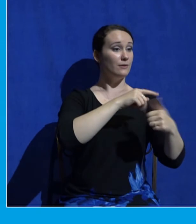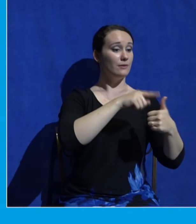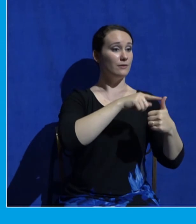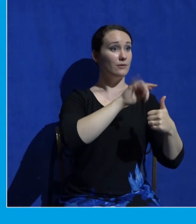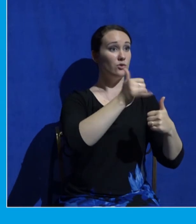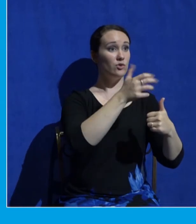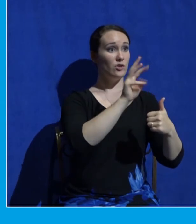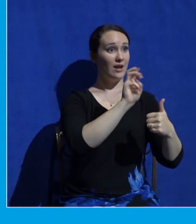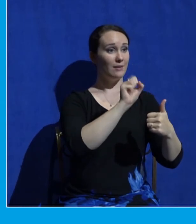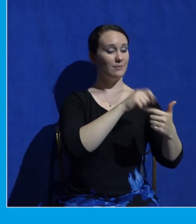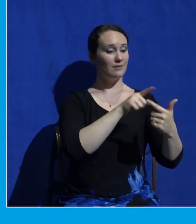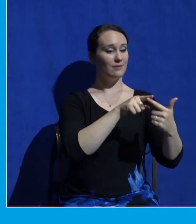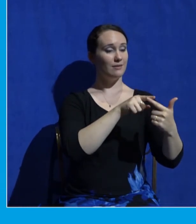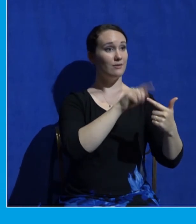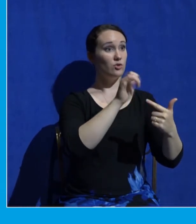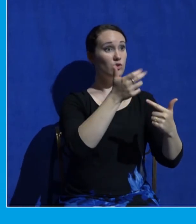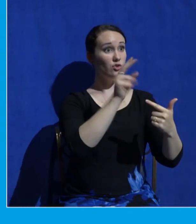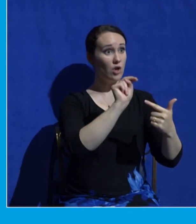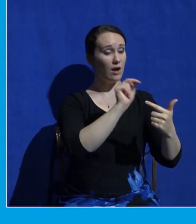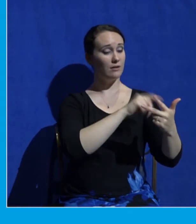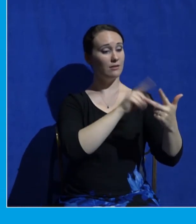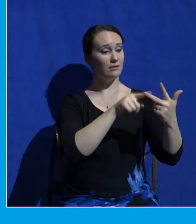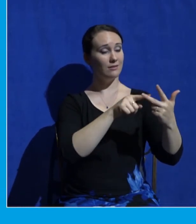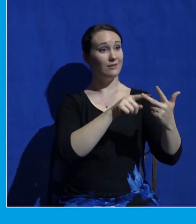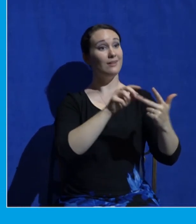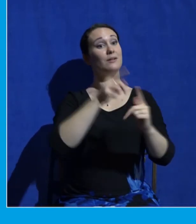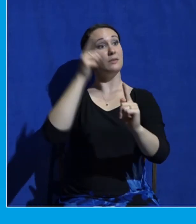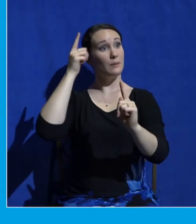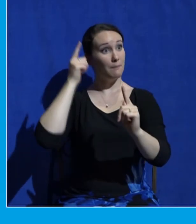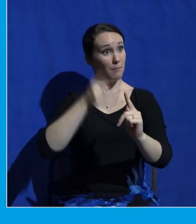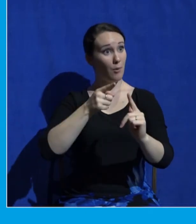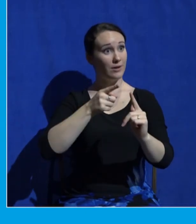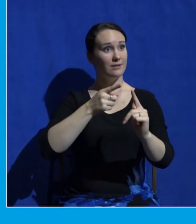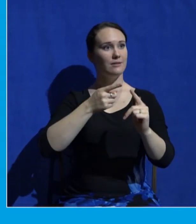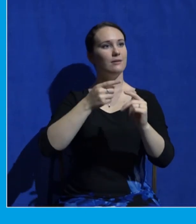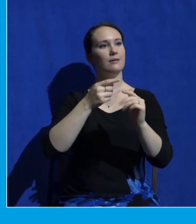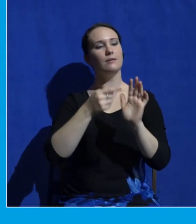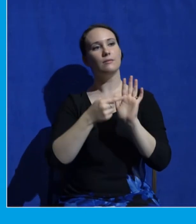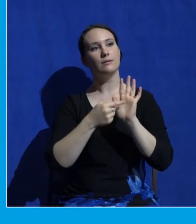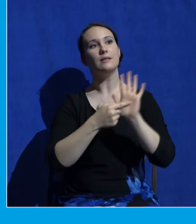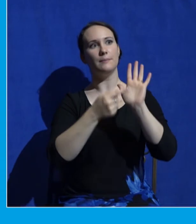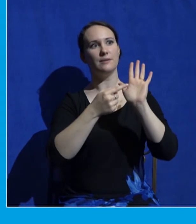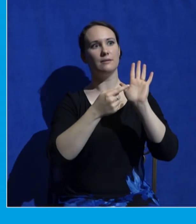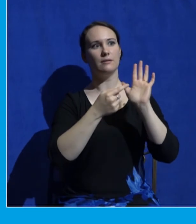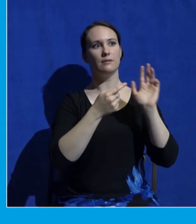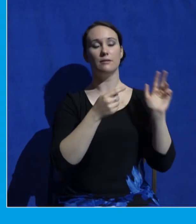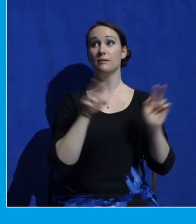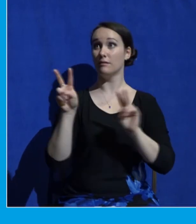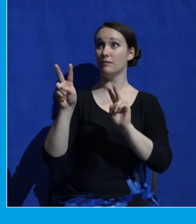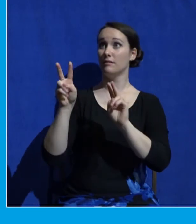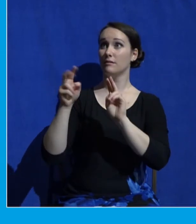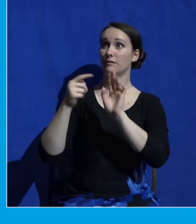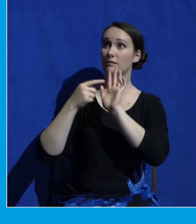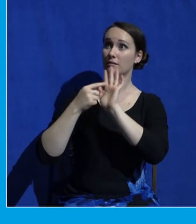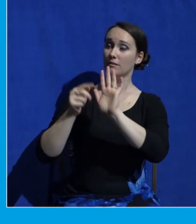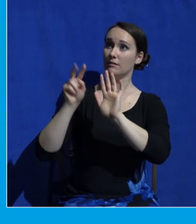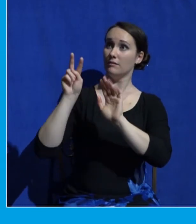John a picture. Jesus knows what's coming for every one of those guys. And one day Peter is going to be